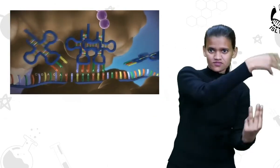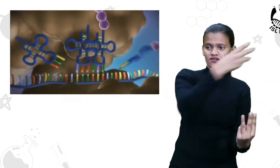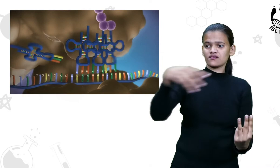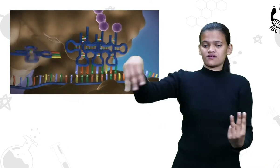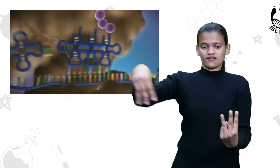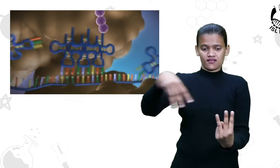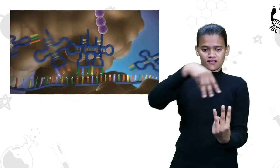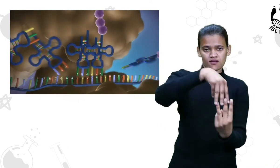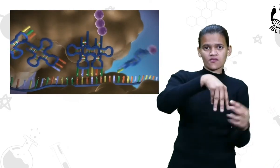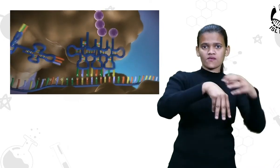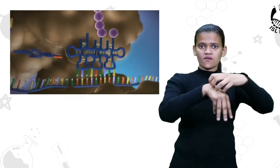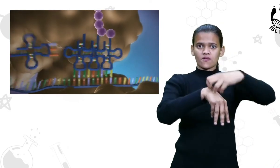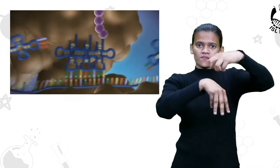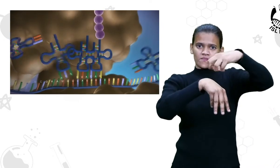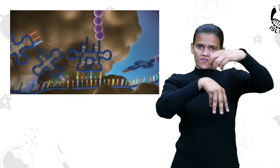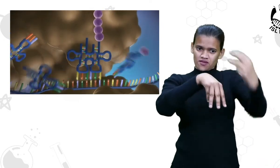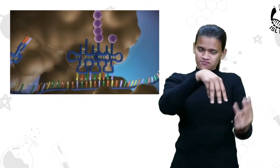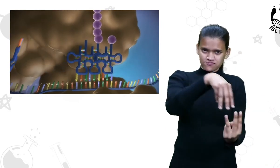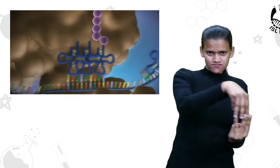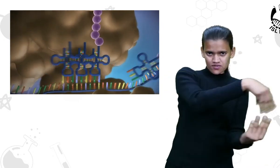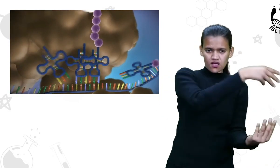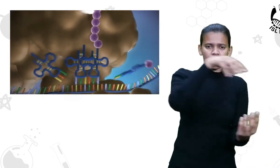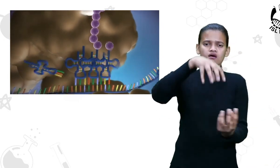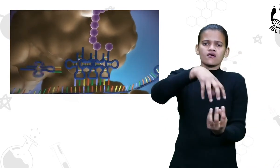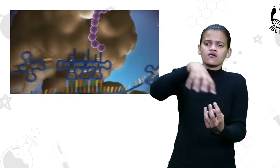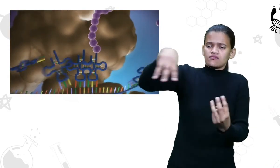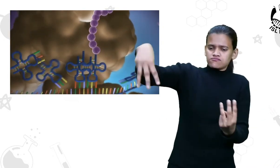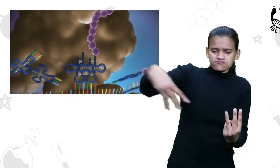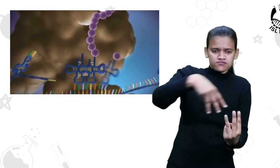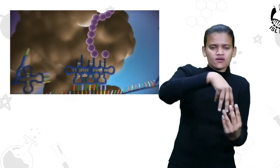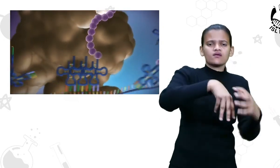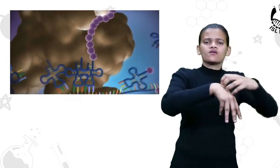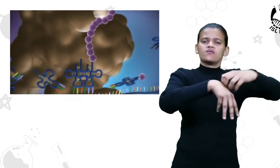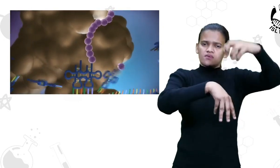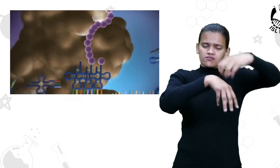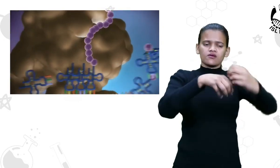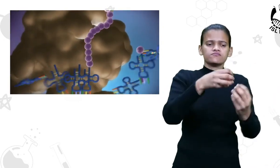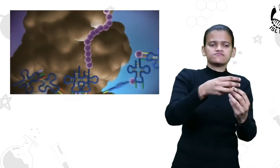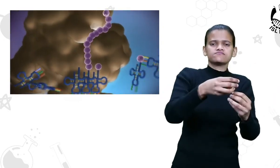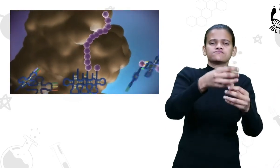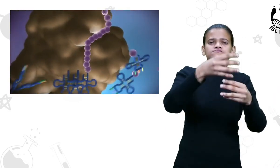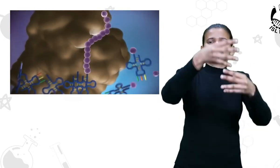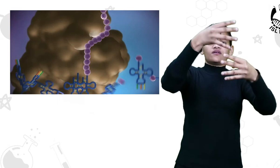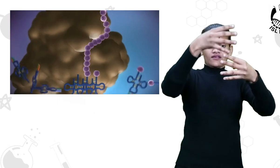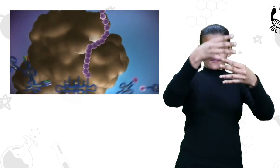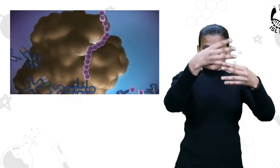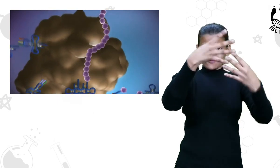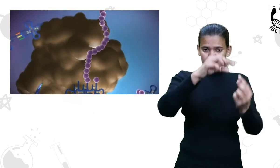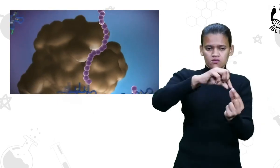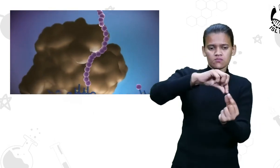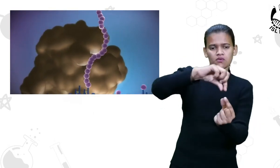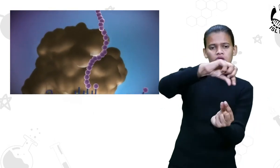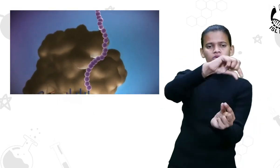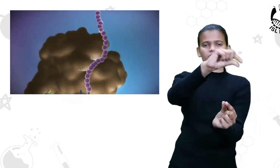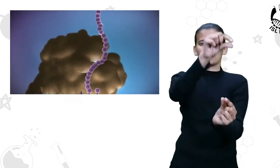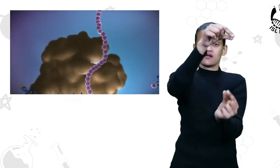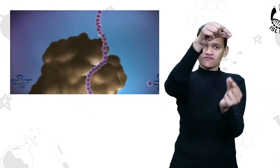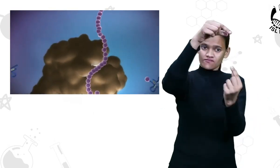the chain folds into a complex 3D